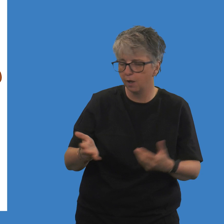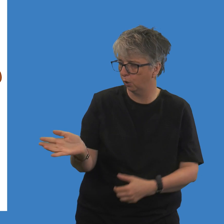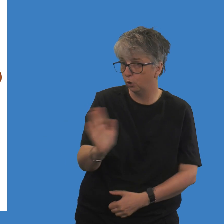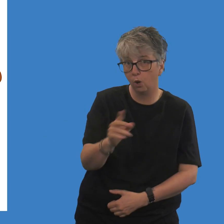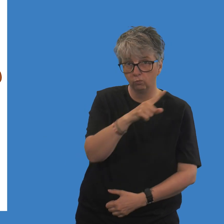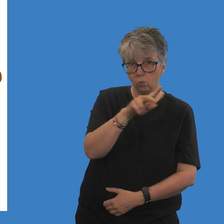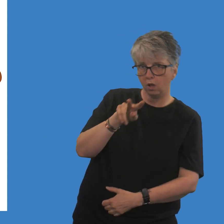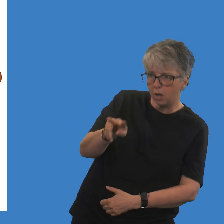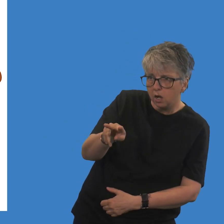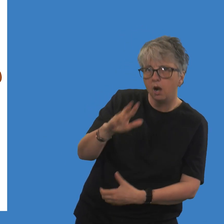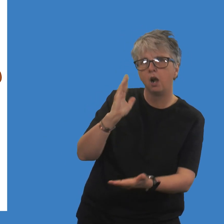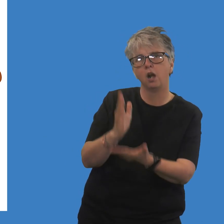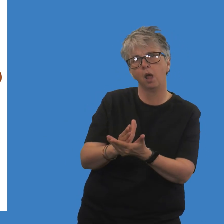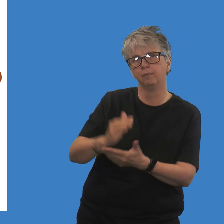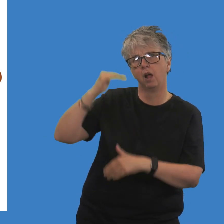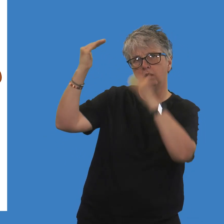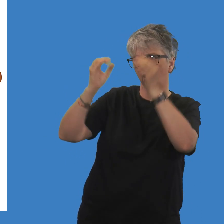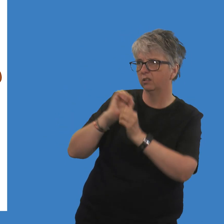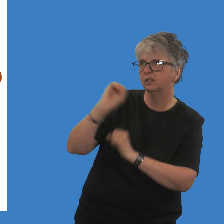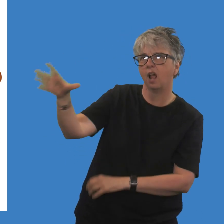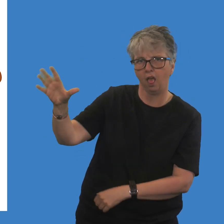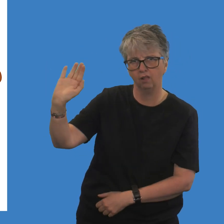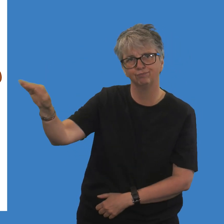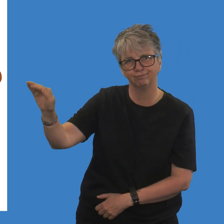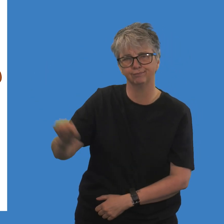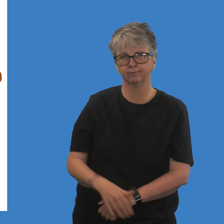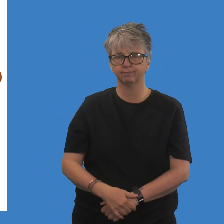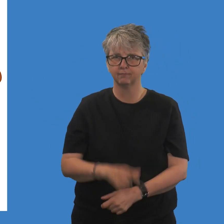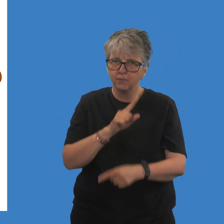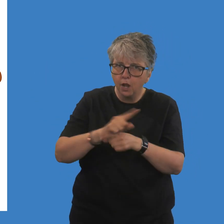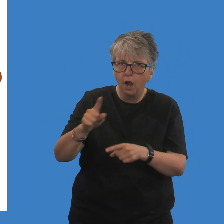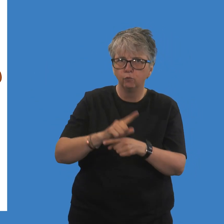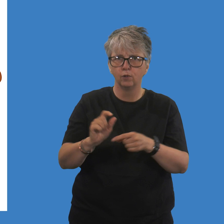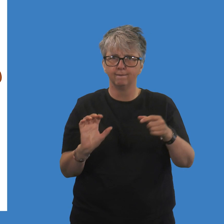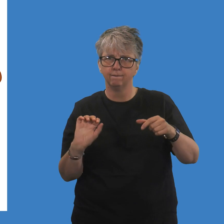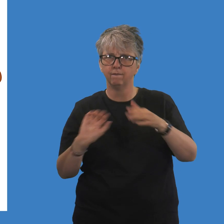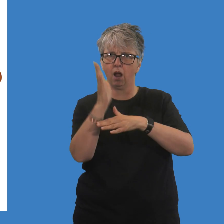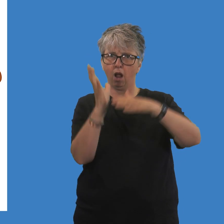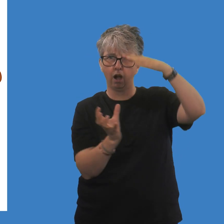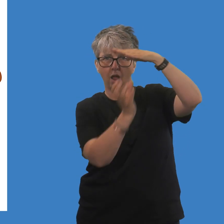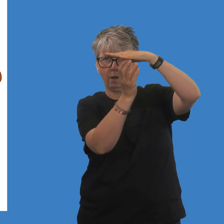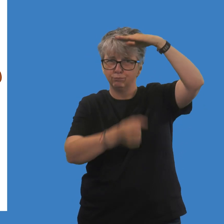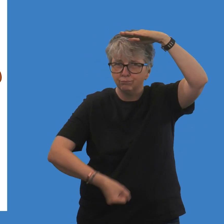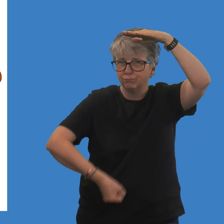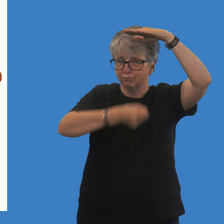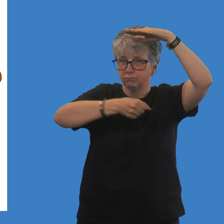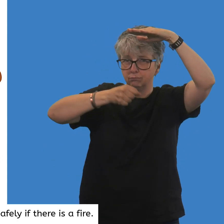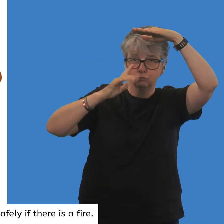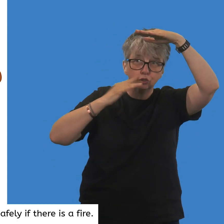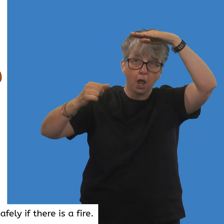with lighters or matches. Tell a grown-up if you see them. Test your smoke alarms once a week.